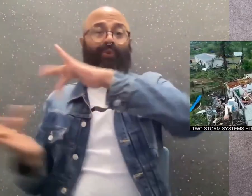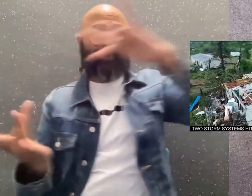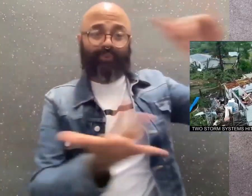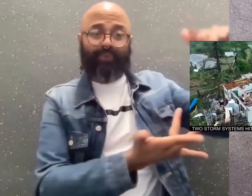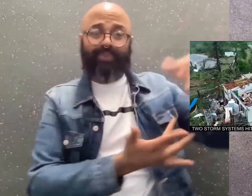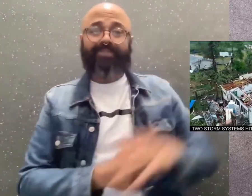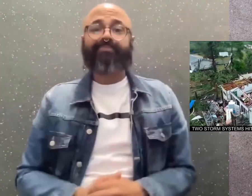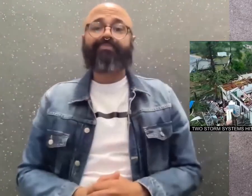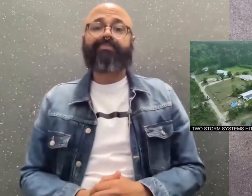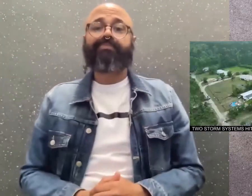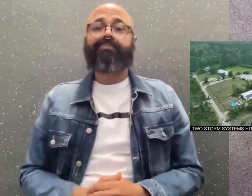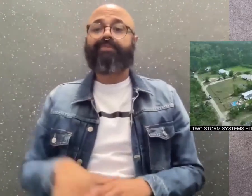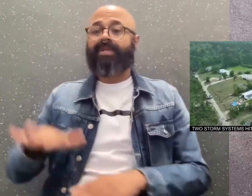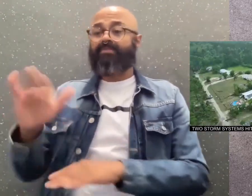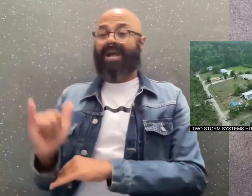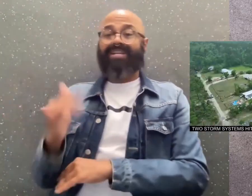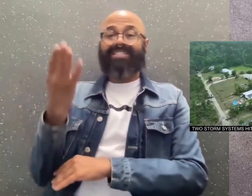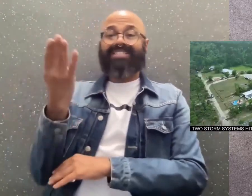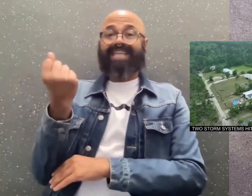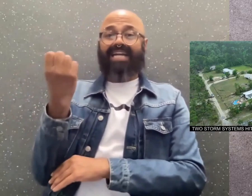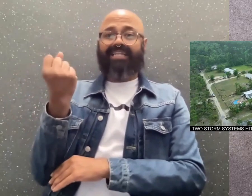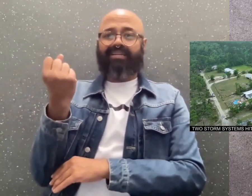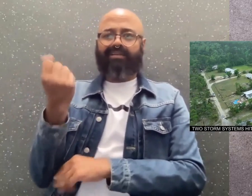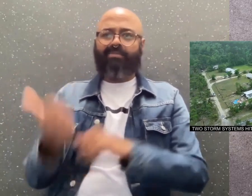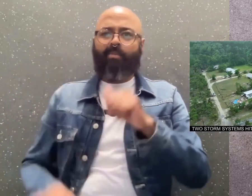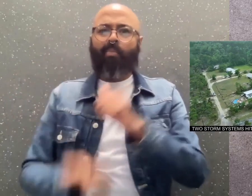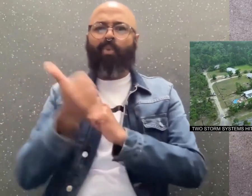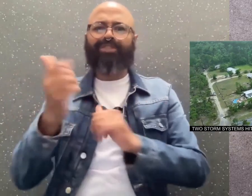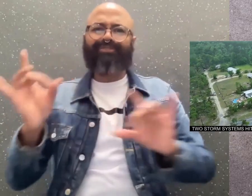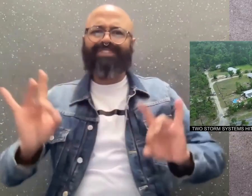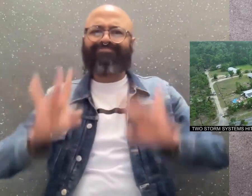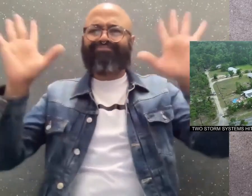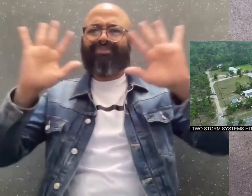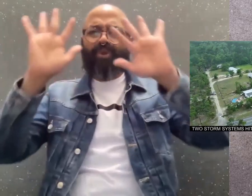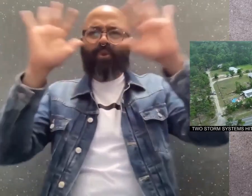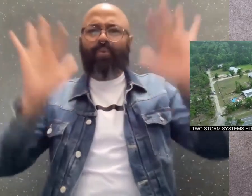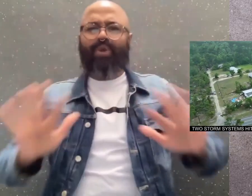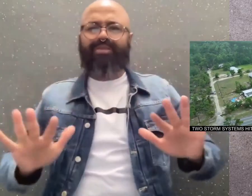tornadoes. By Saturday, most of the severe weather will be winding down.